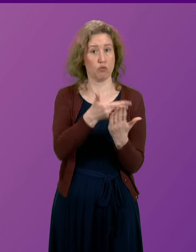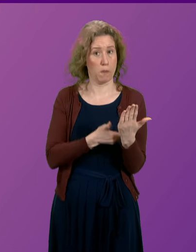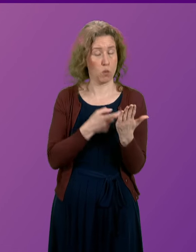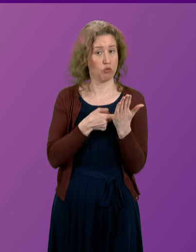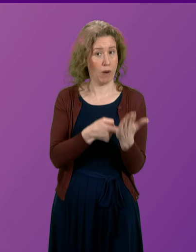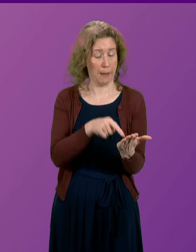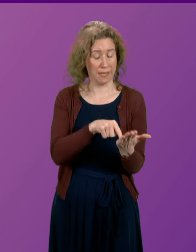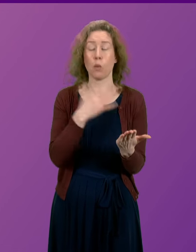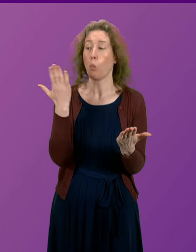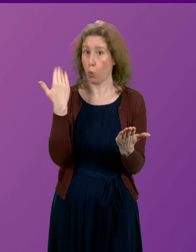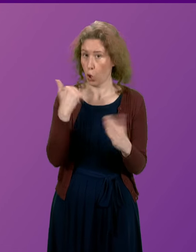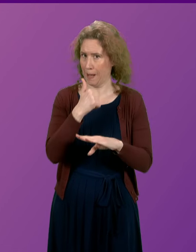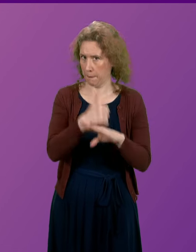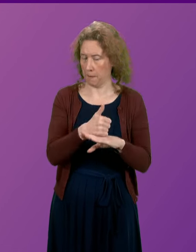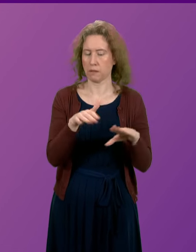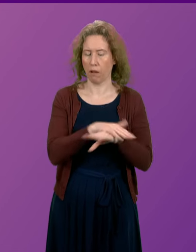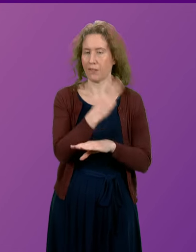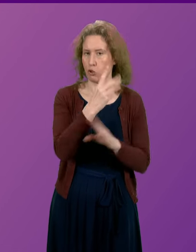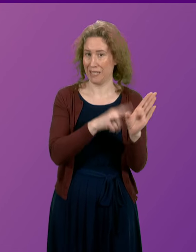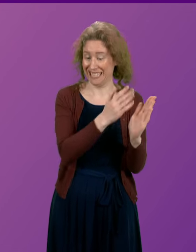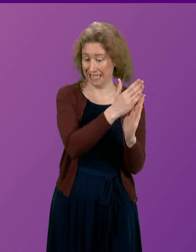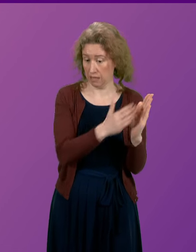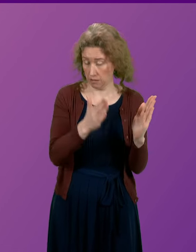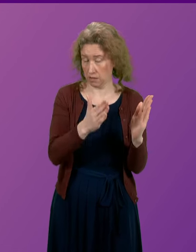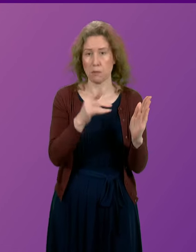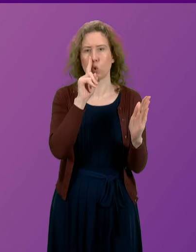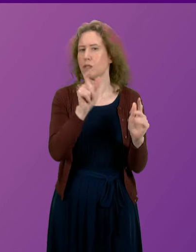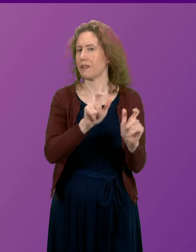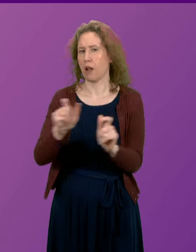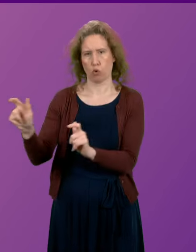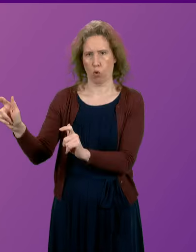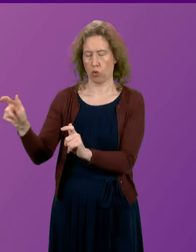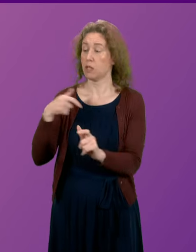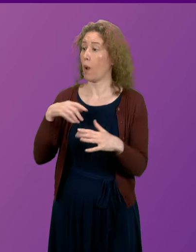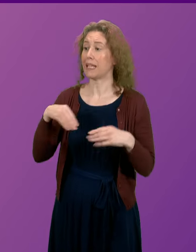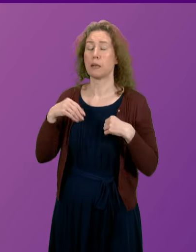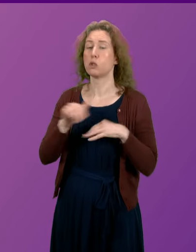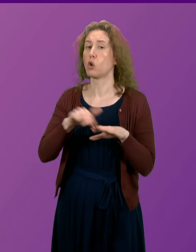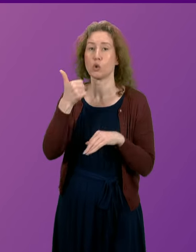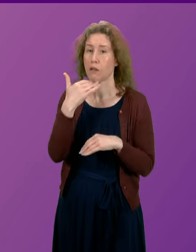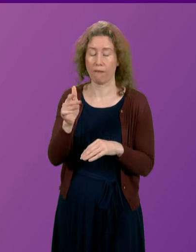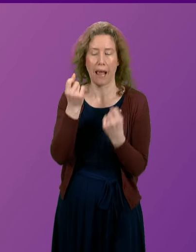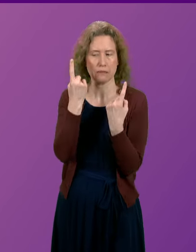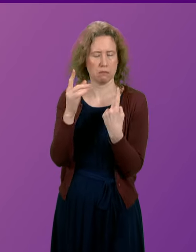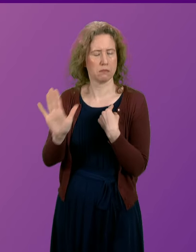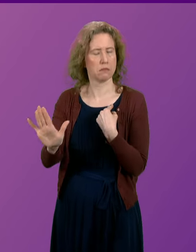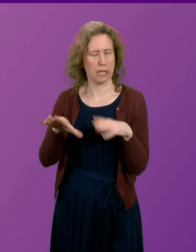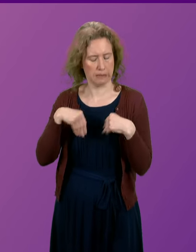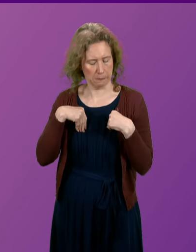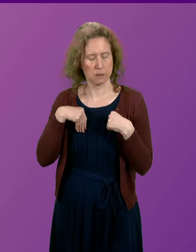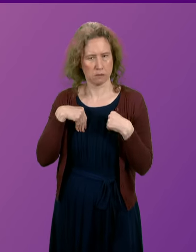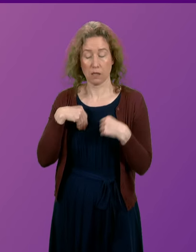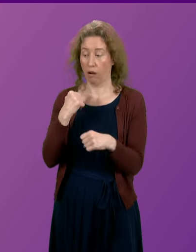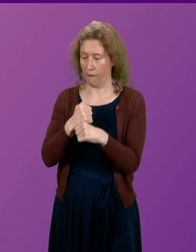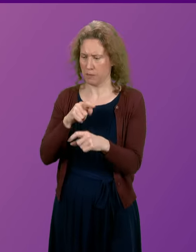were implemented for a three-year period, but they haven't been sustained. Now, I accept that's not good enough. And that's what the government